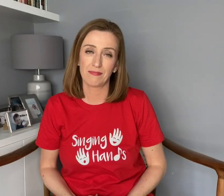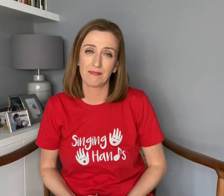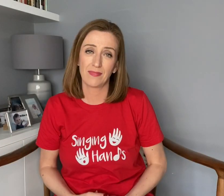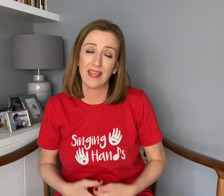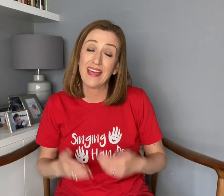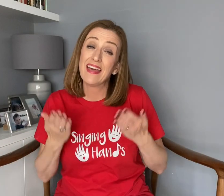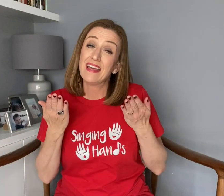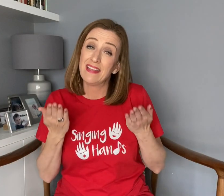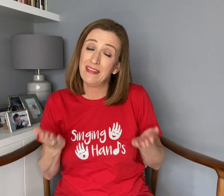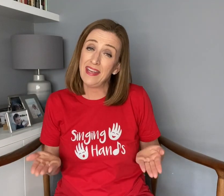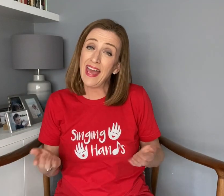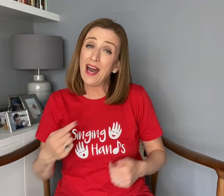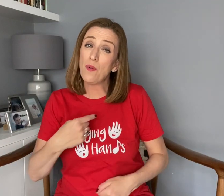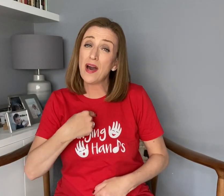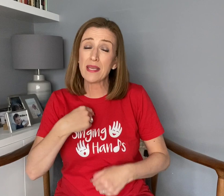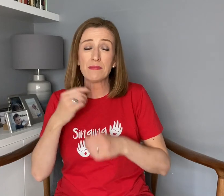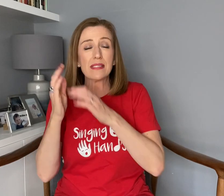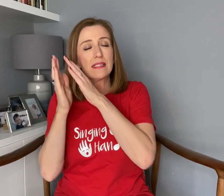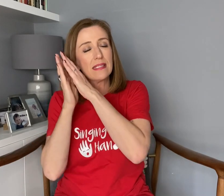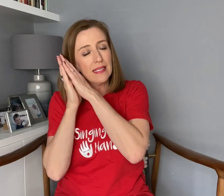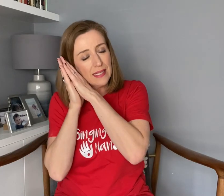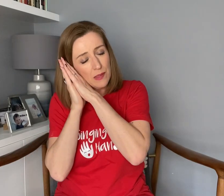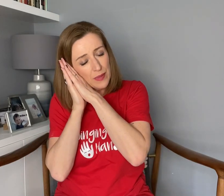Now I'm sleepy.